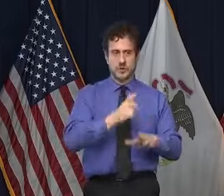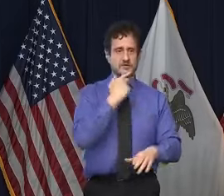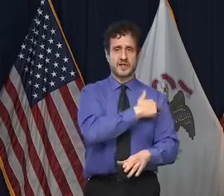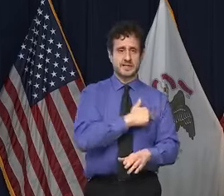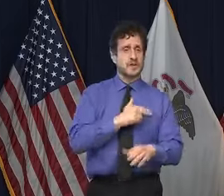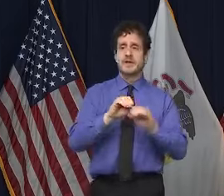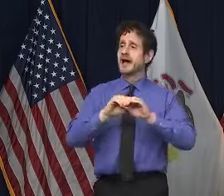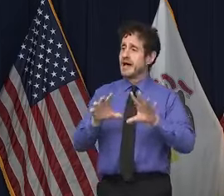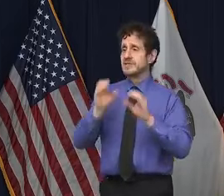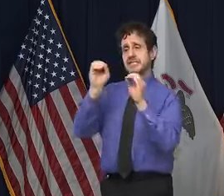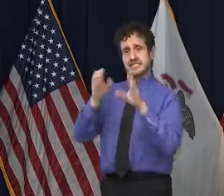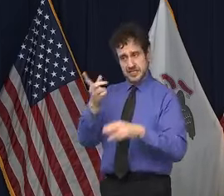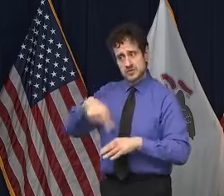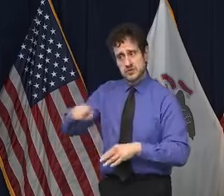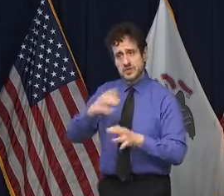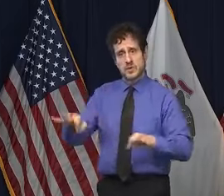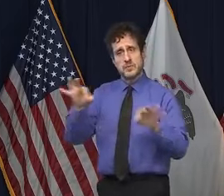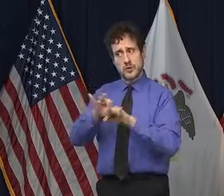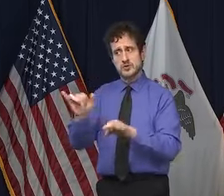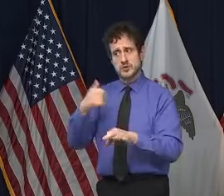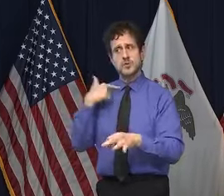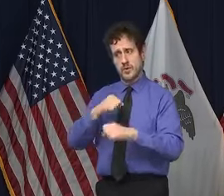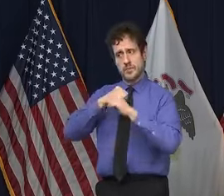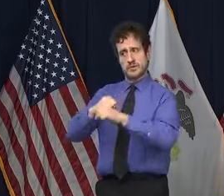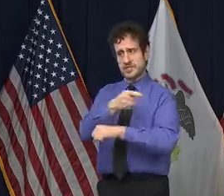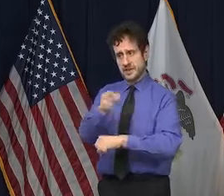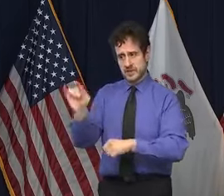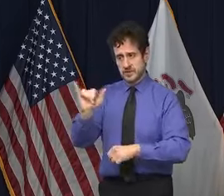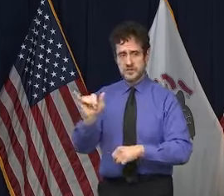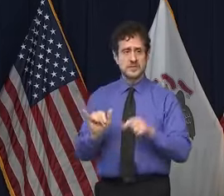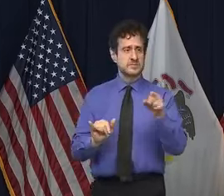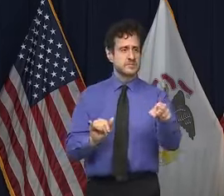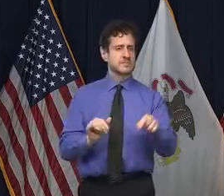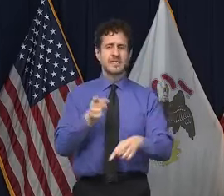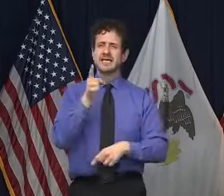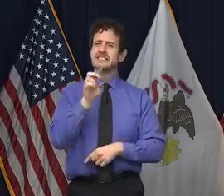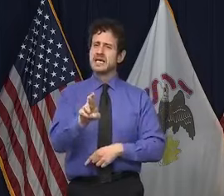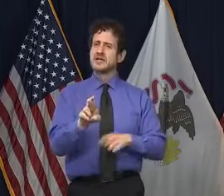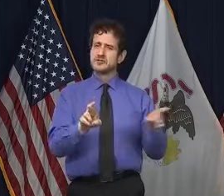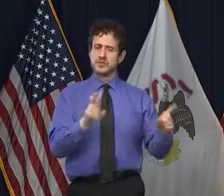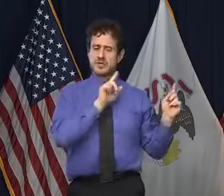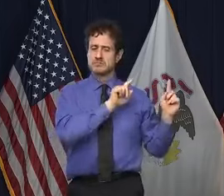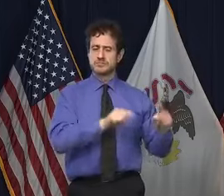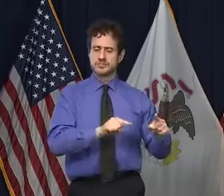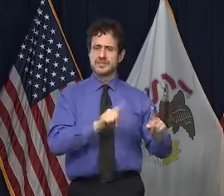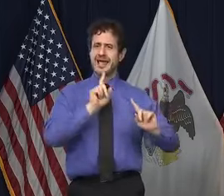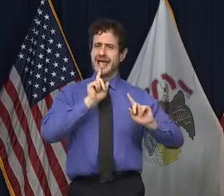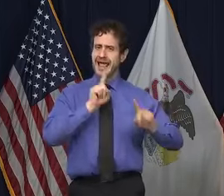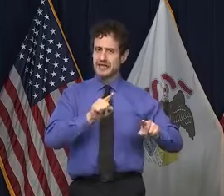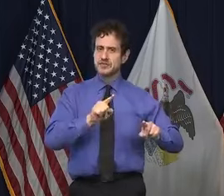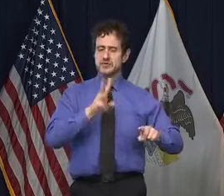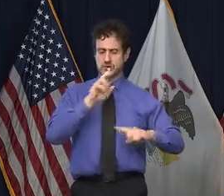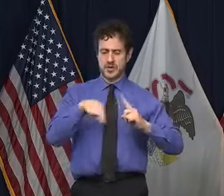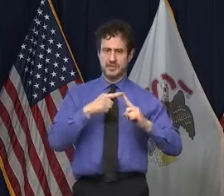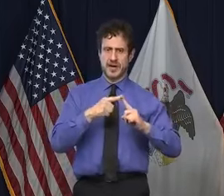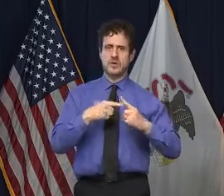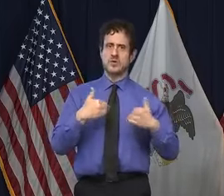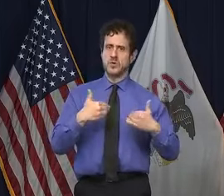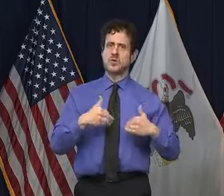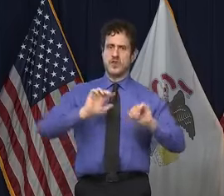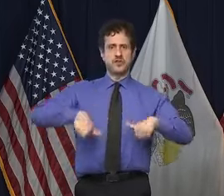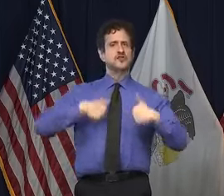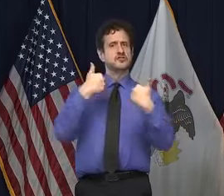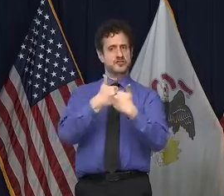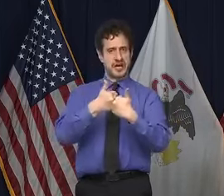very important, and we want to make sure they're protected. Could Dr. Zike also weigh in on this, on the logistical challenges of